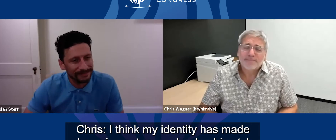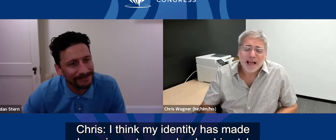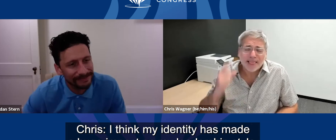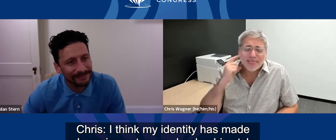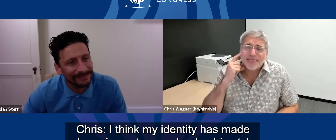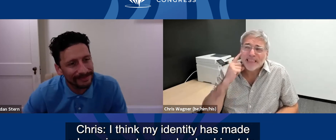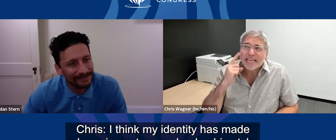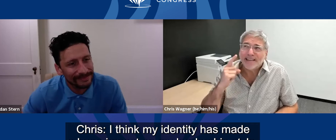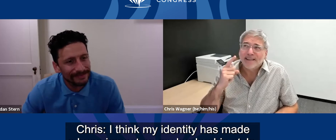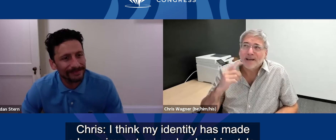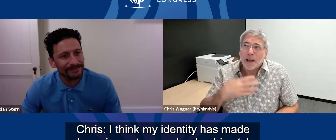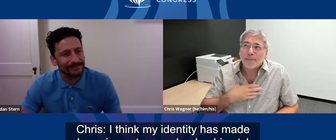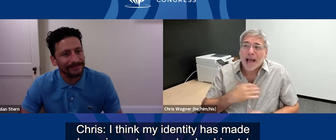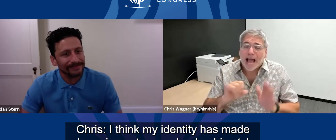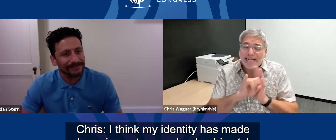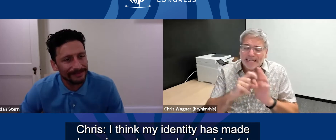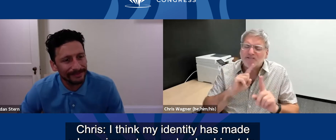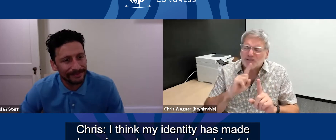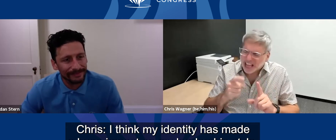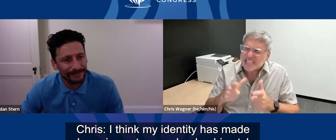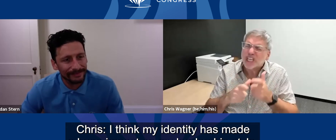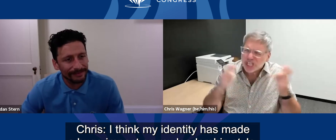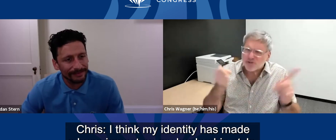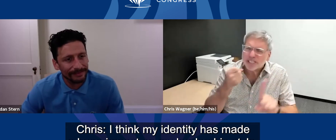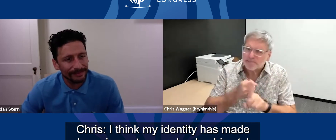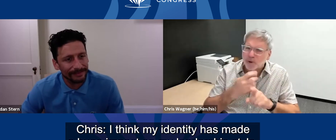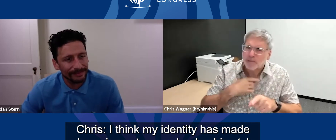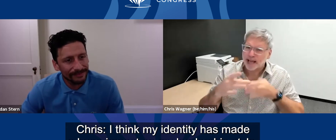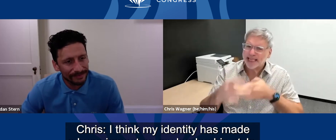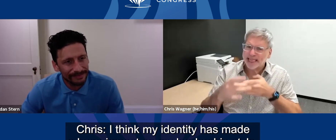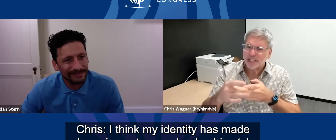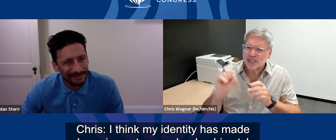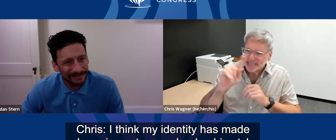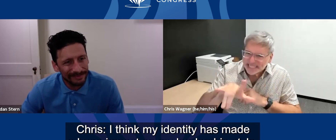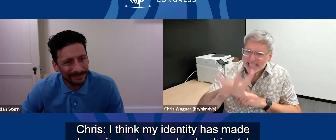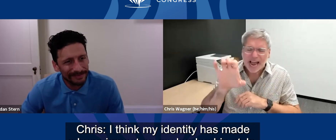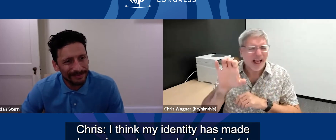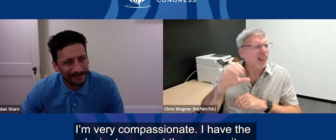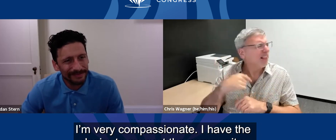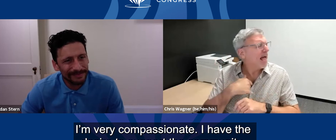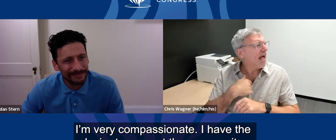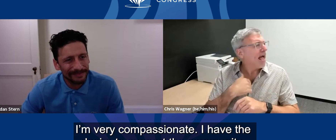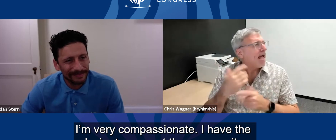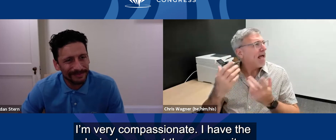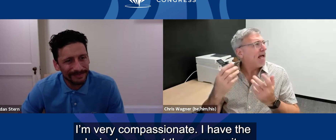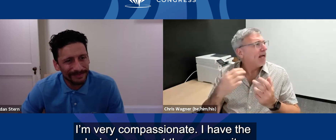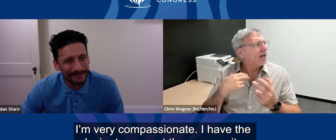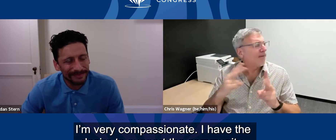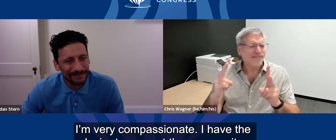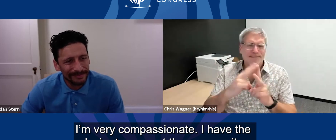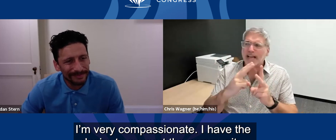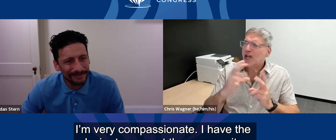I think my identity has made a huge impact on my leadership style. I'm very compassionate